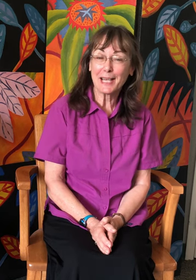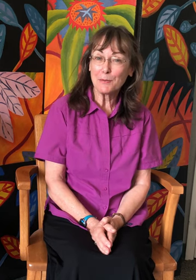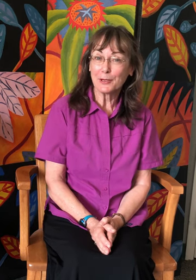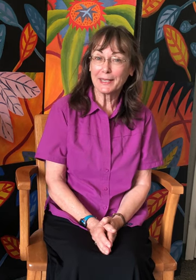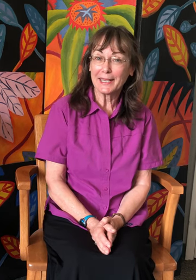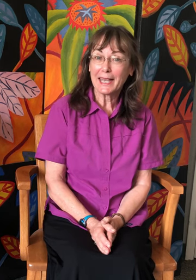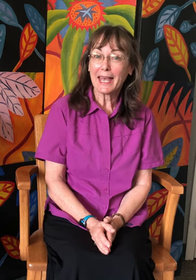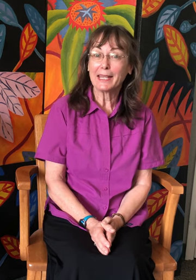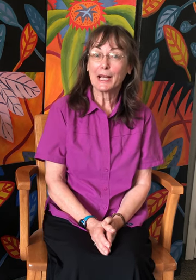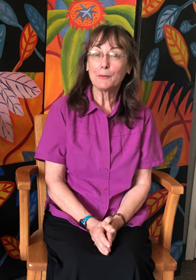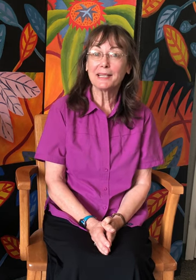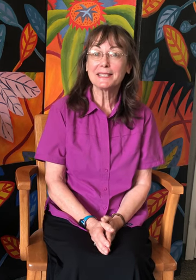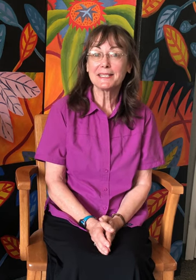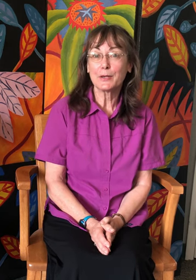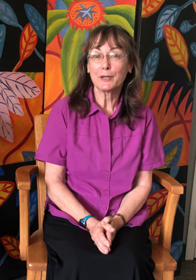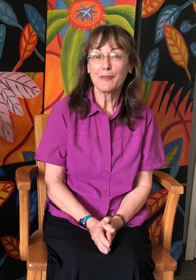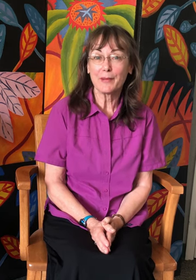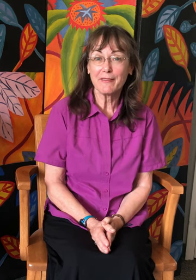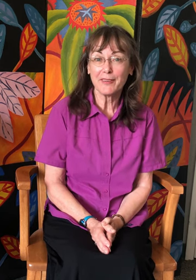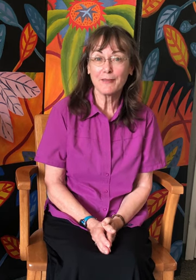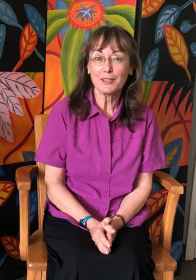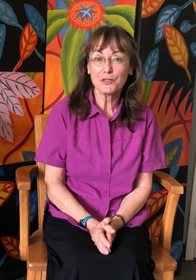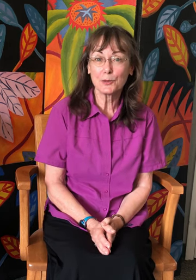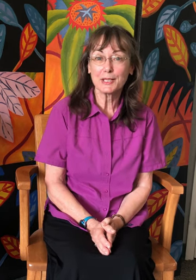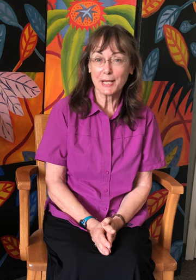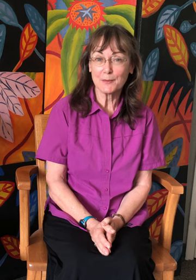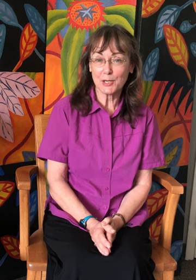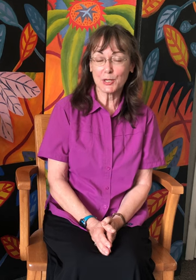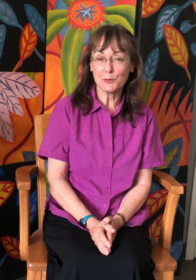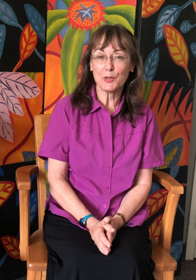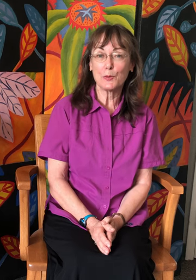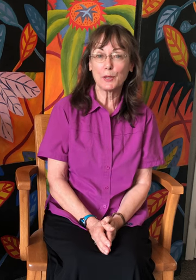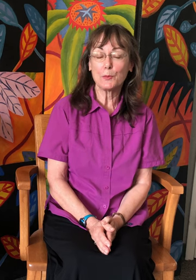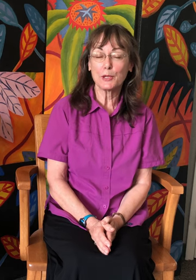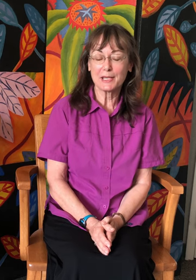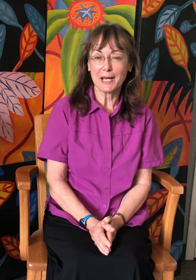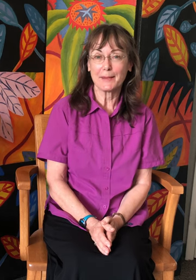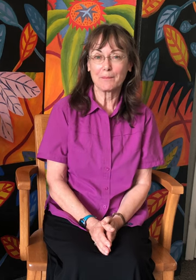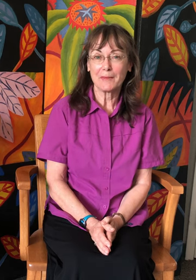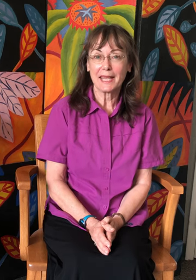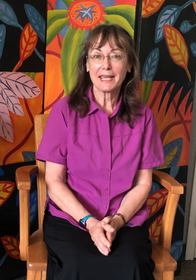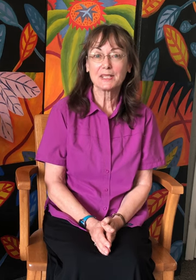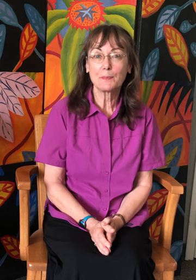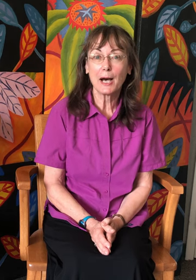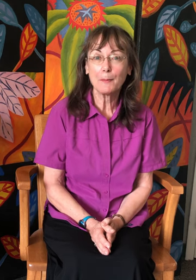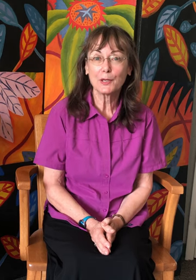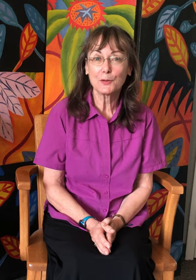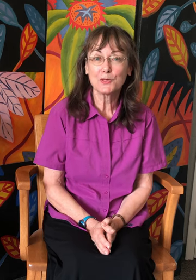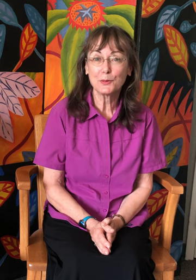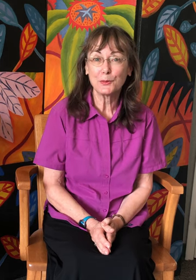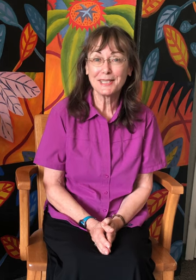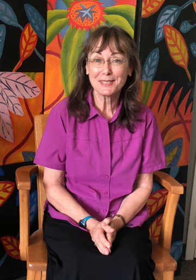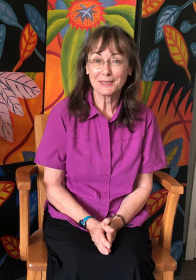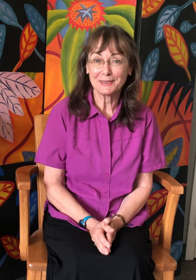library and I want to sing one of my favorite Storytime songs with you one more time. It's Pop Goes the Weasel.